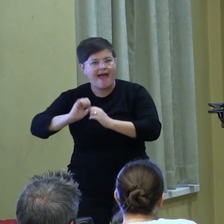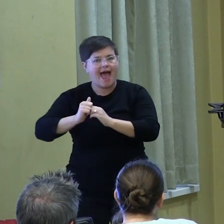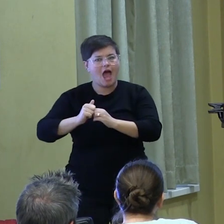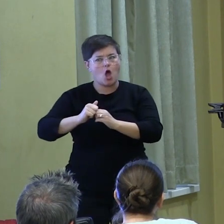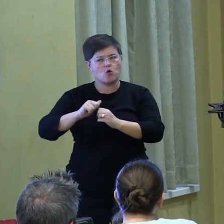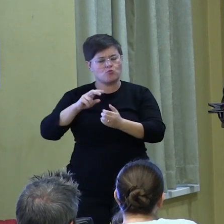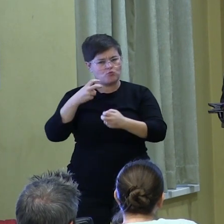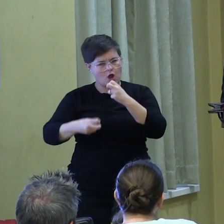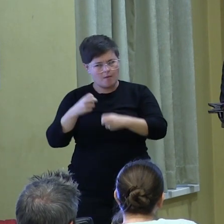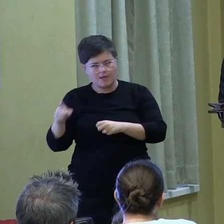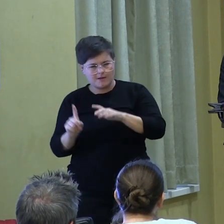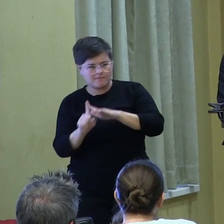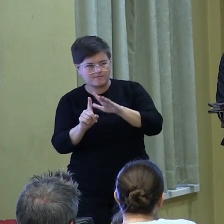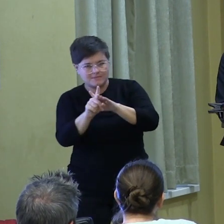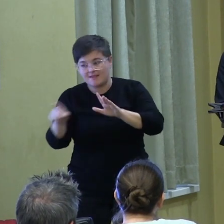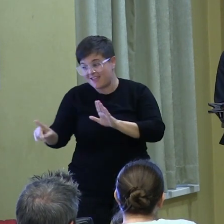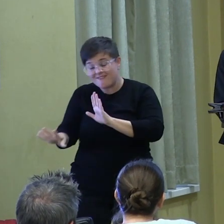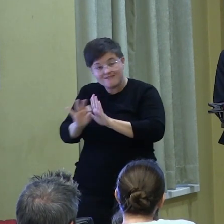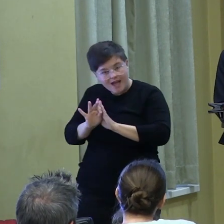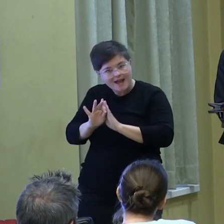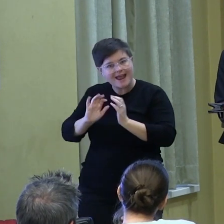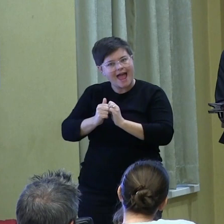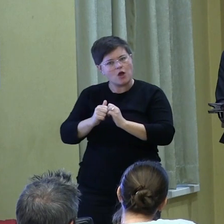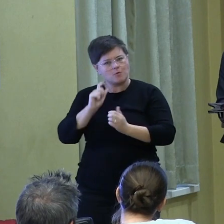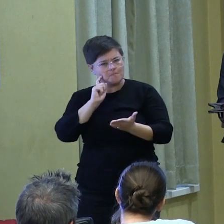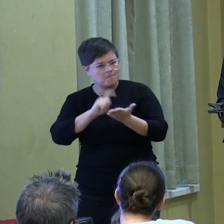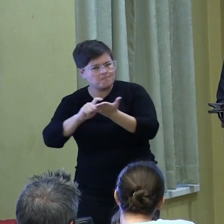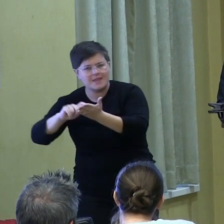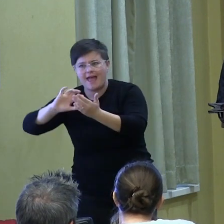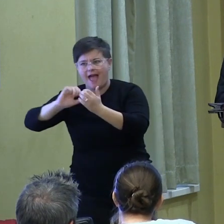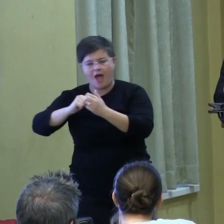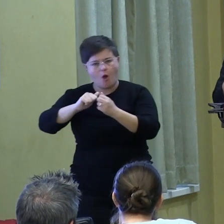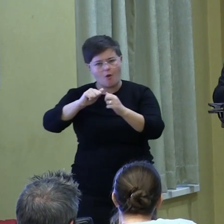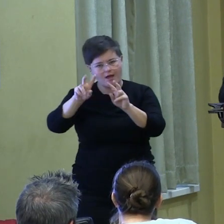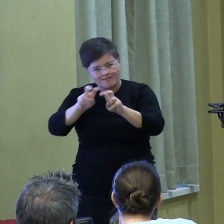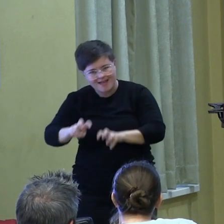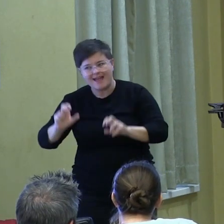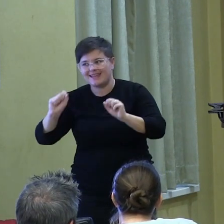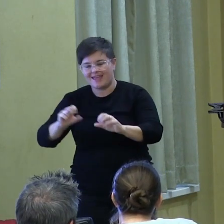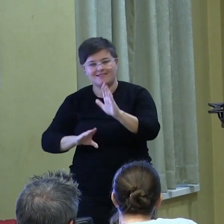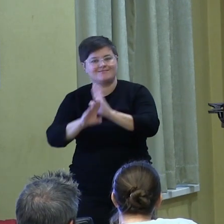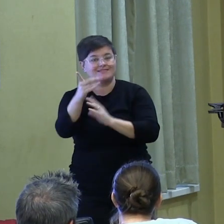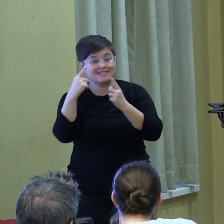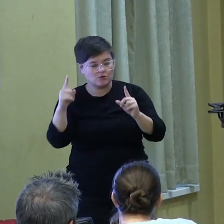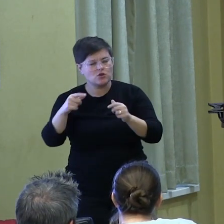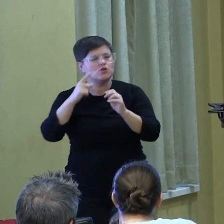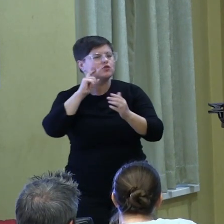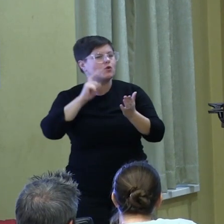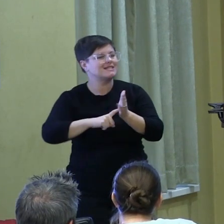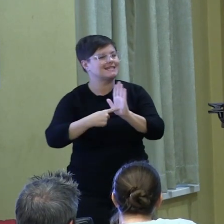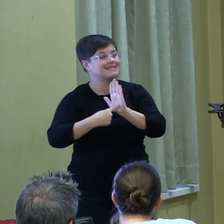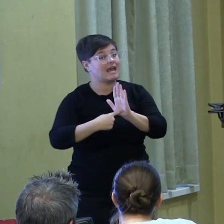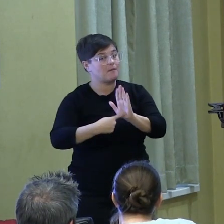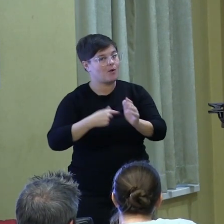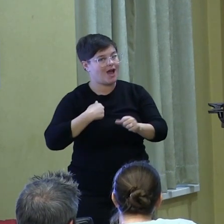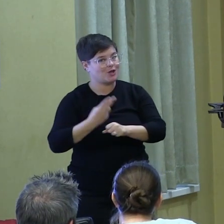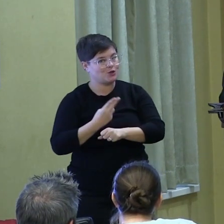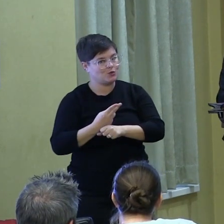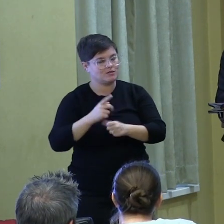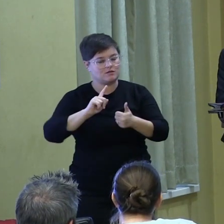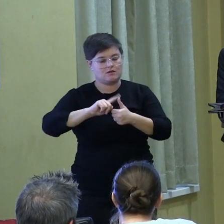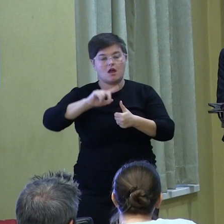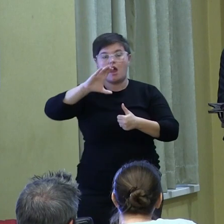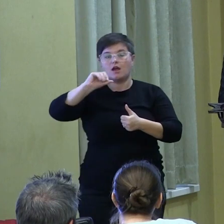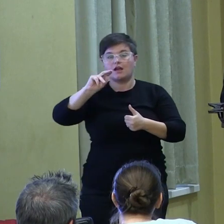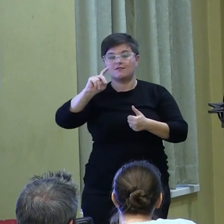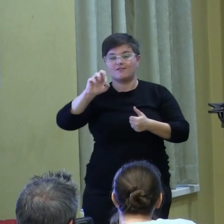solutions, and how to determine markers of success. Notice that in those two examples I just used, so the confederate monuments and gender identification.